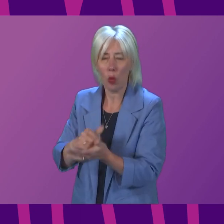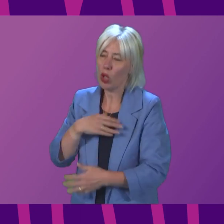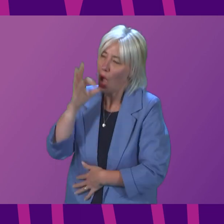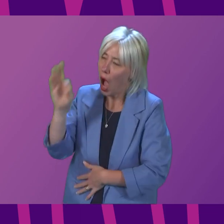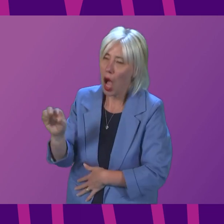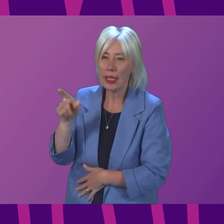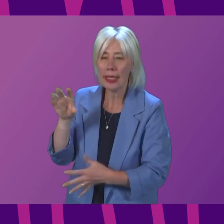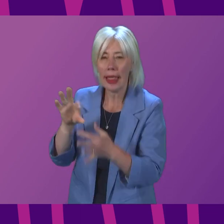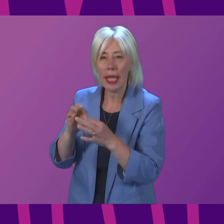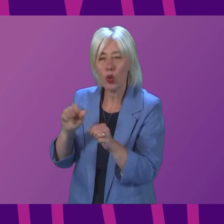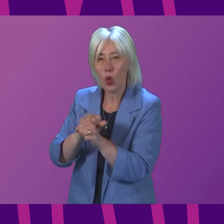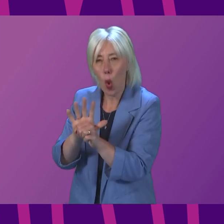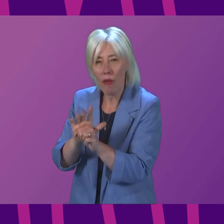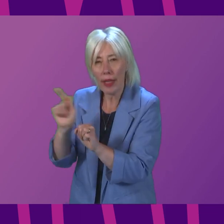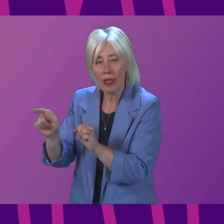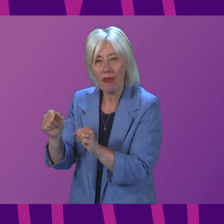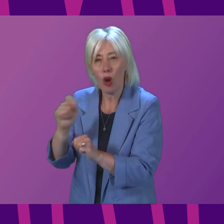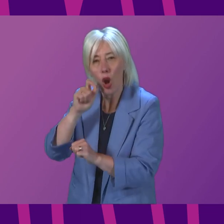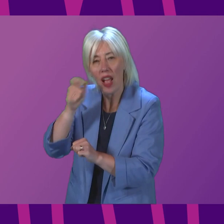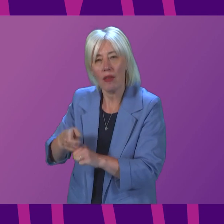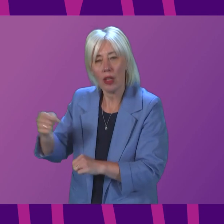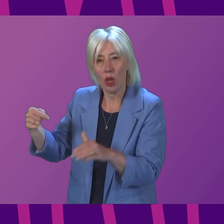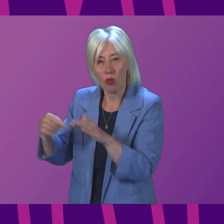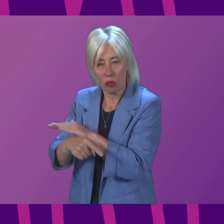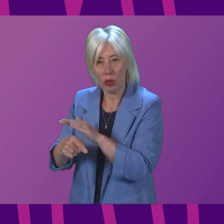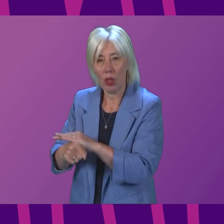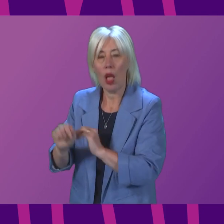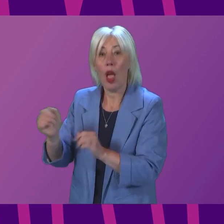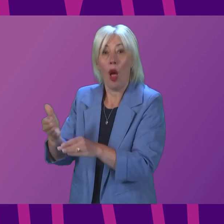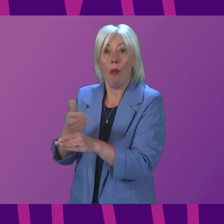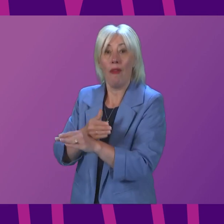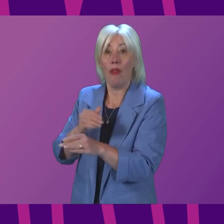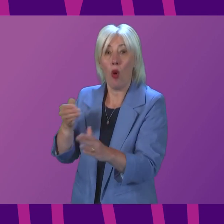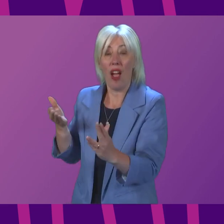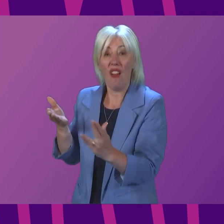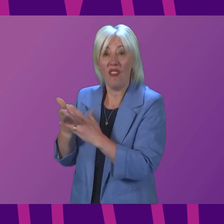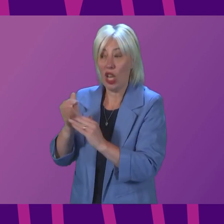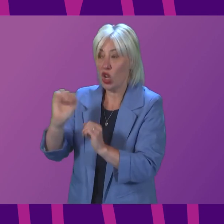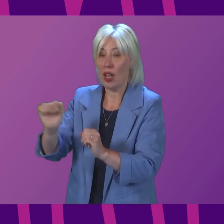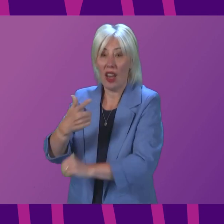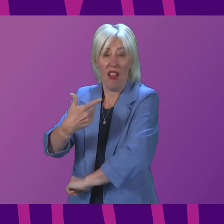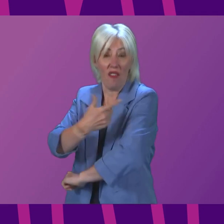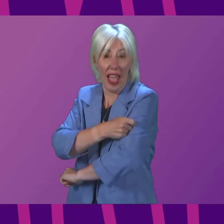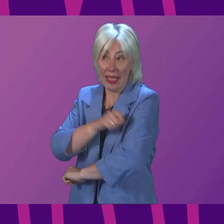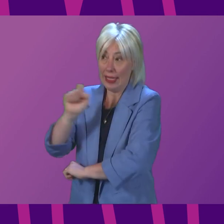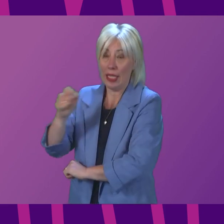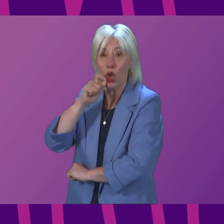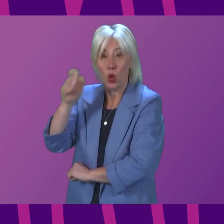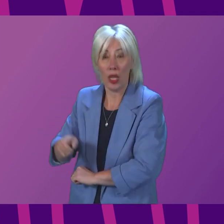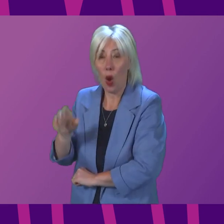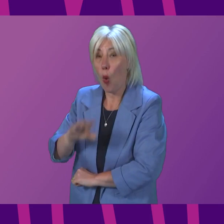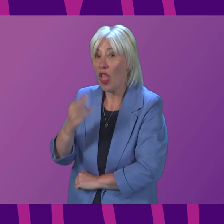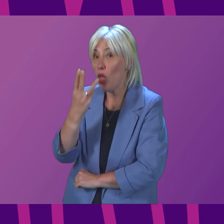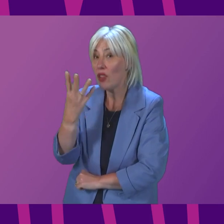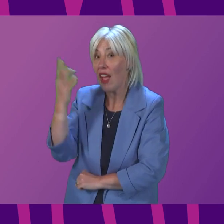particular as regards to COVID. Because before the invasion, a vaccine rollout in Ukraine had only reached 35% of